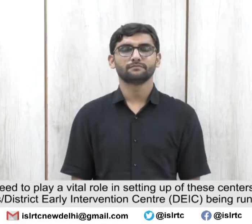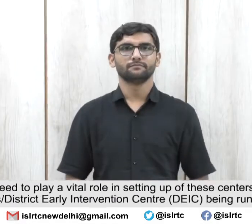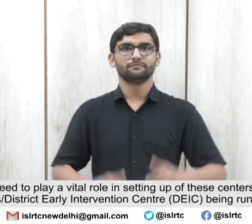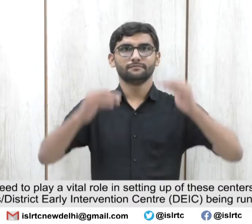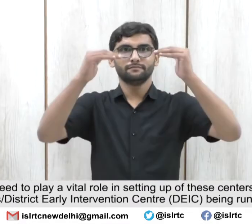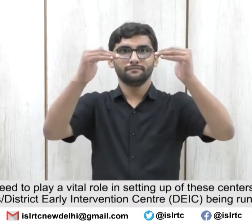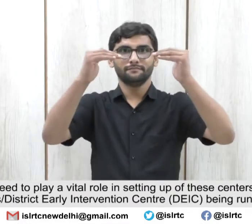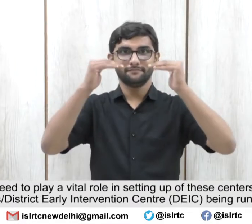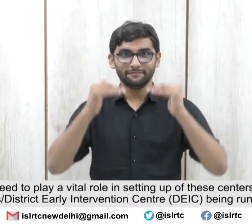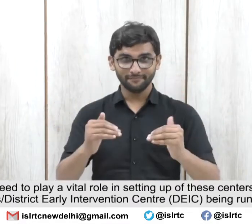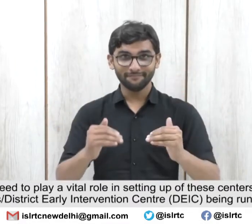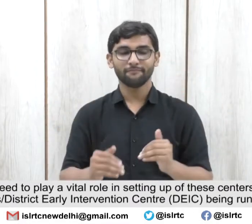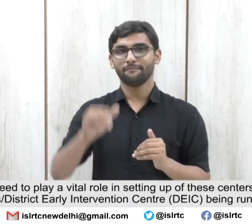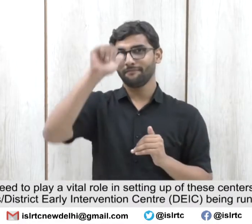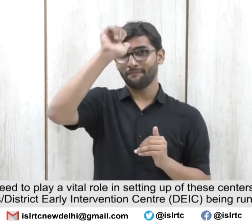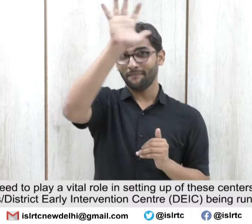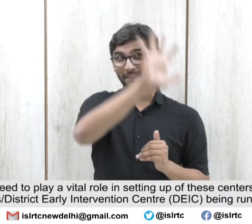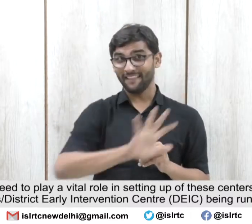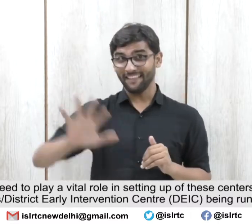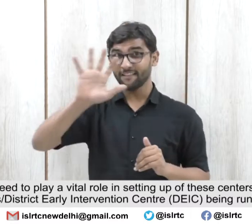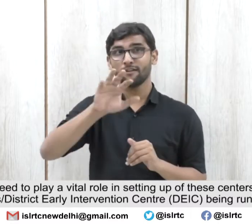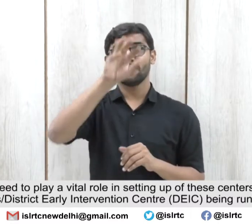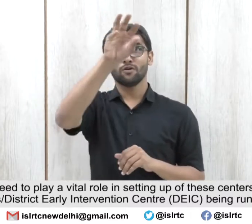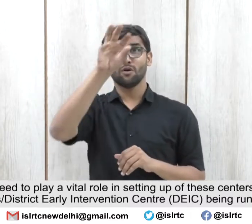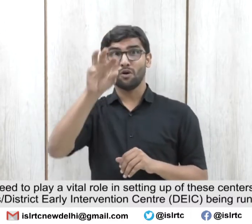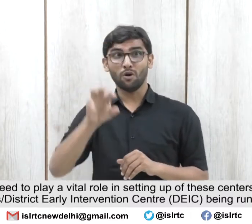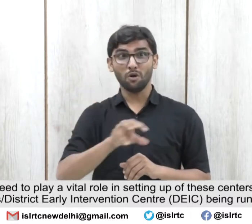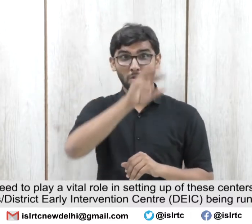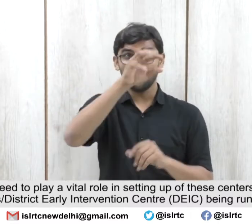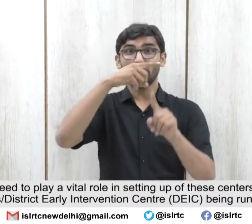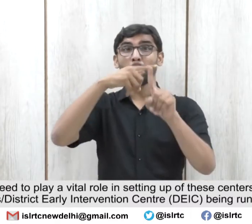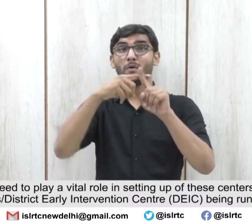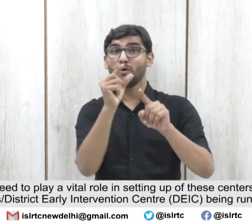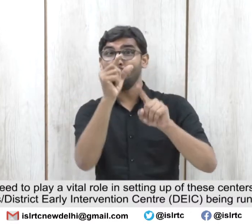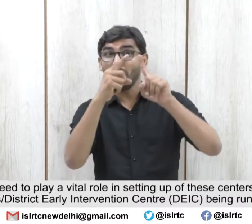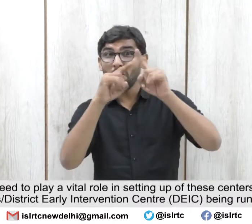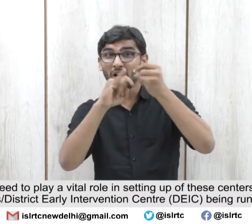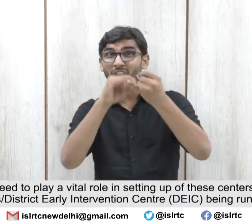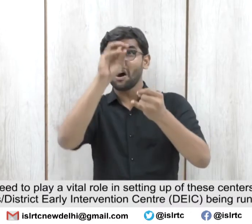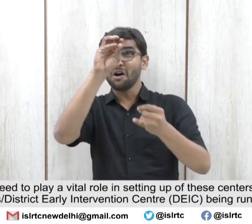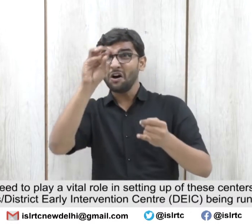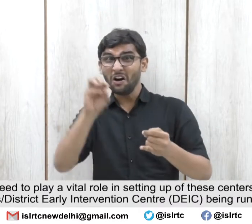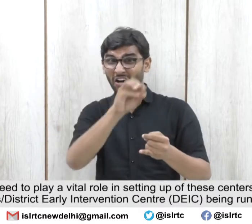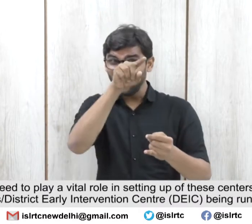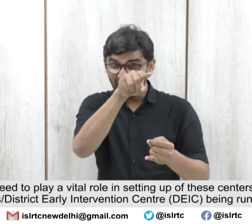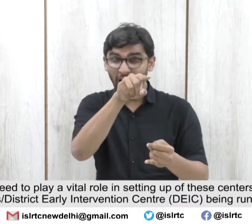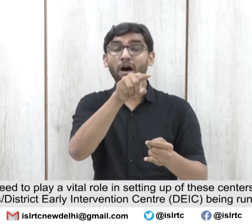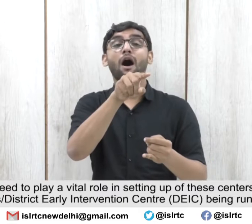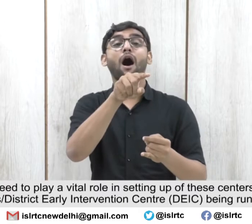The state and UTEs need to play a vital role in setting up of these centers,